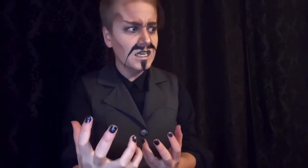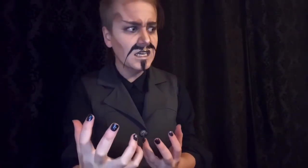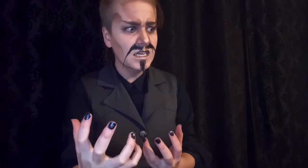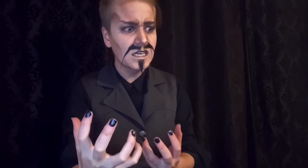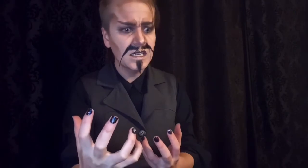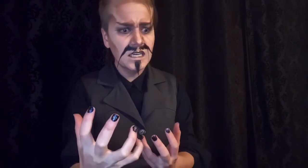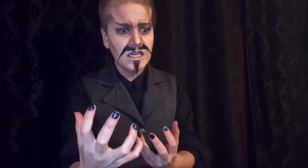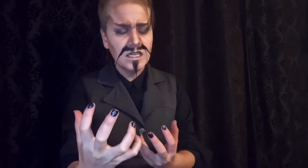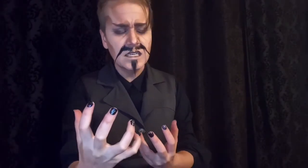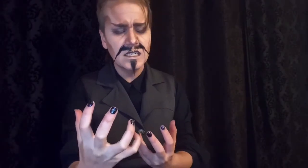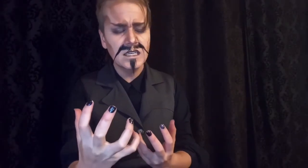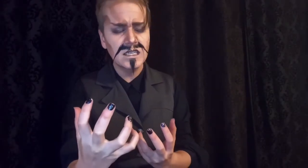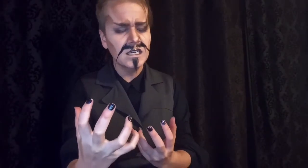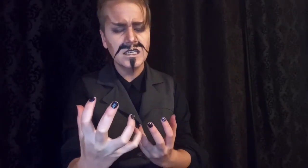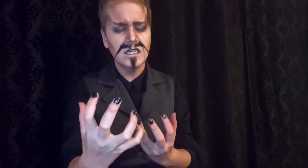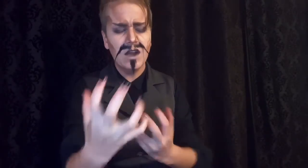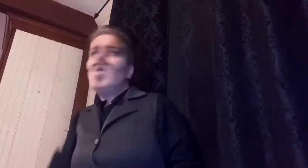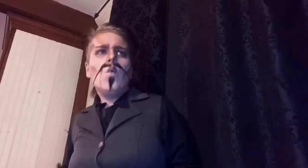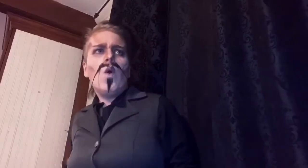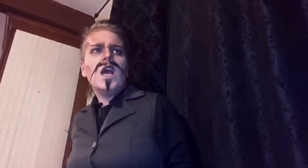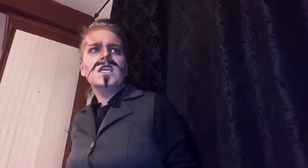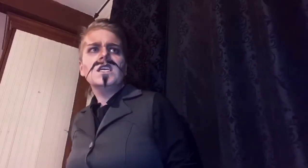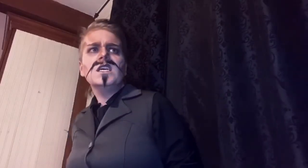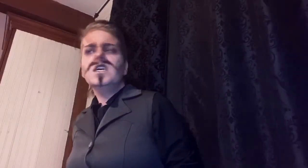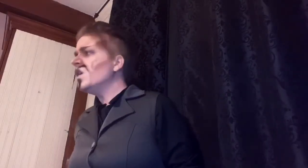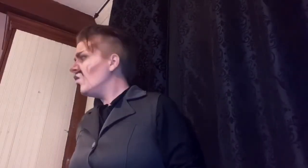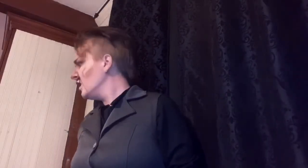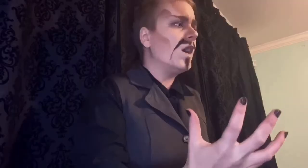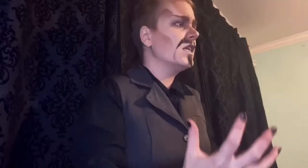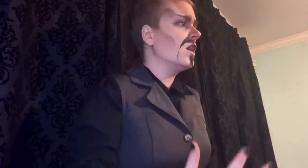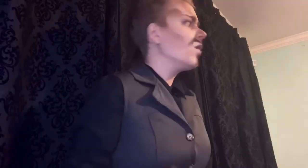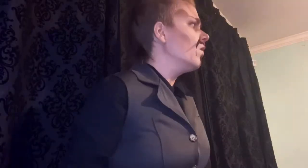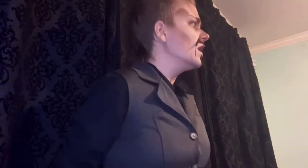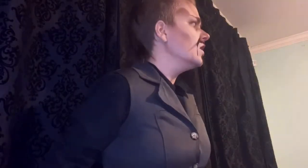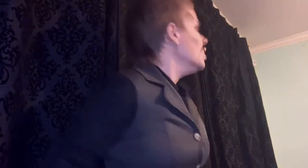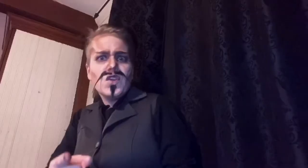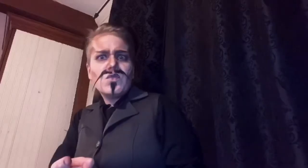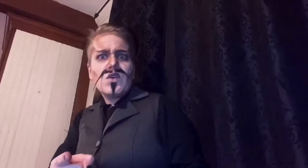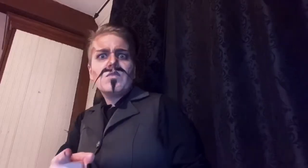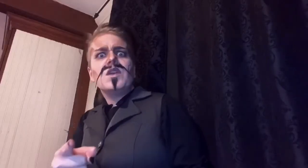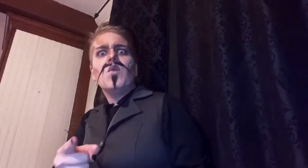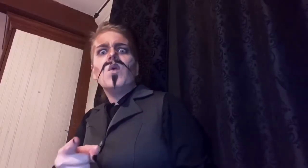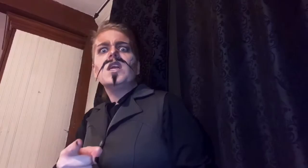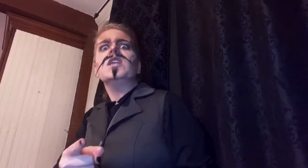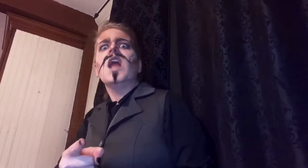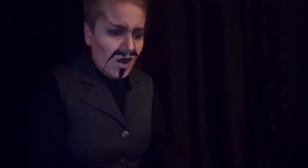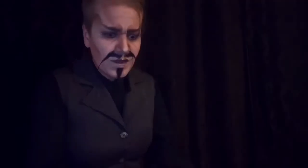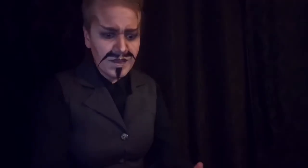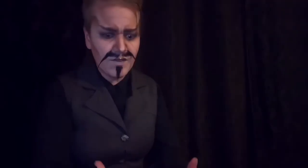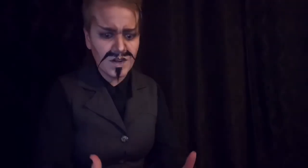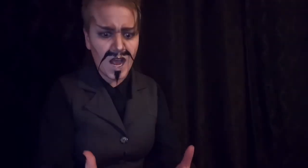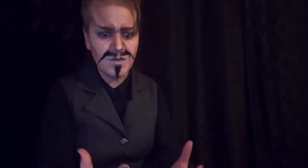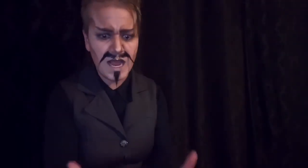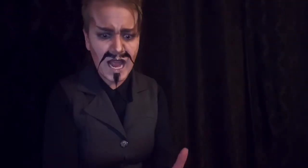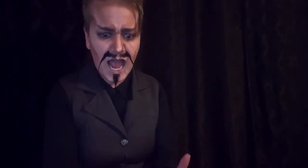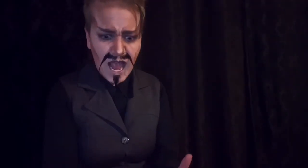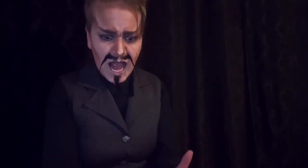hush, I keep telling you When? What's your rush? Why should I wait? You told me to wait Now he'll never come again